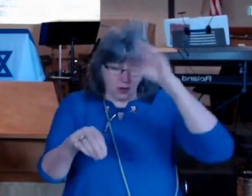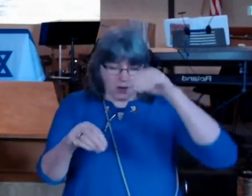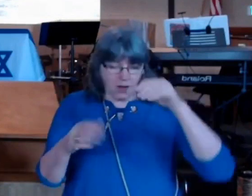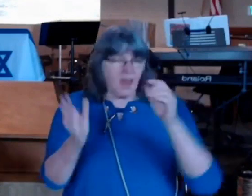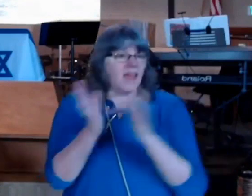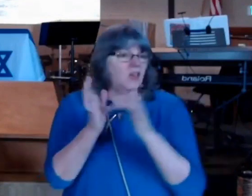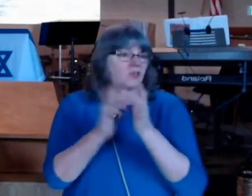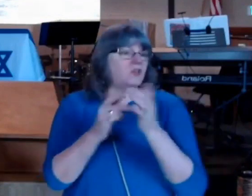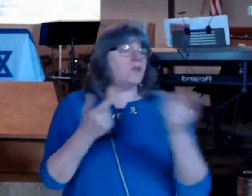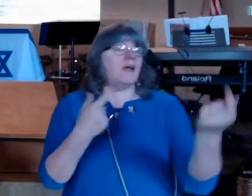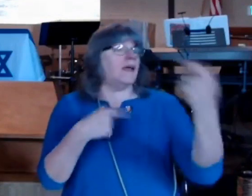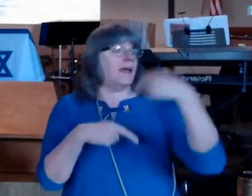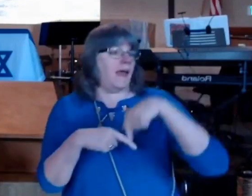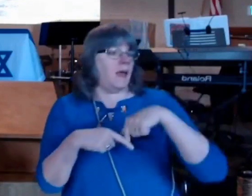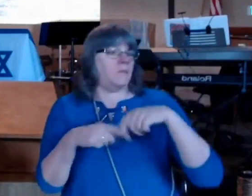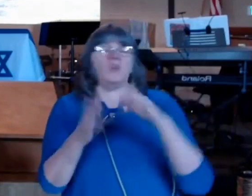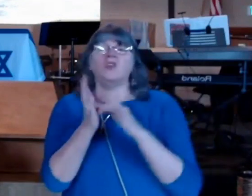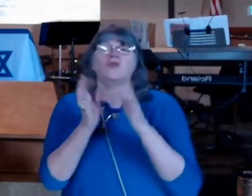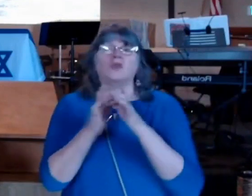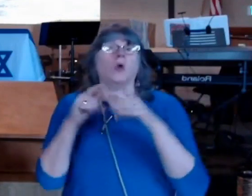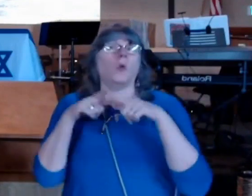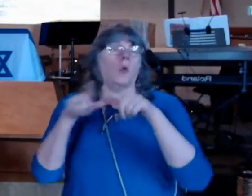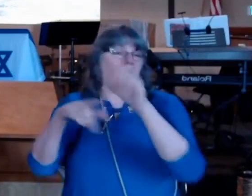going to synagogue every Saturday